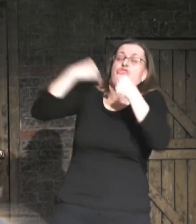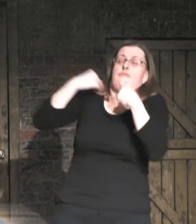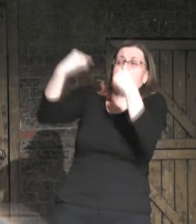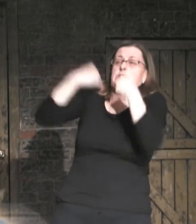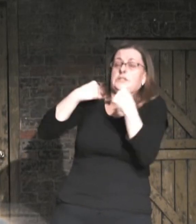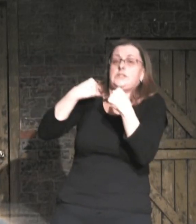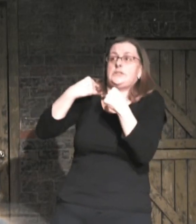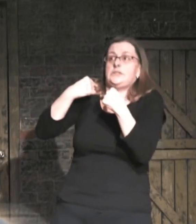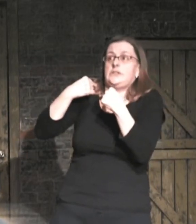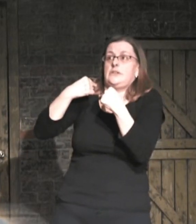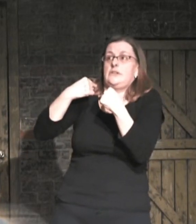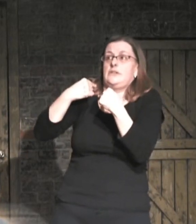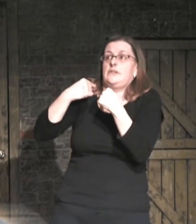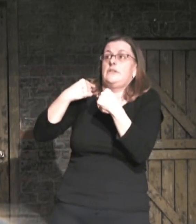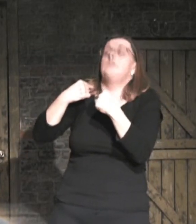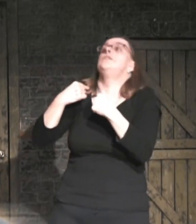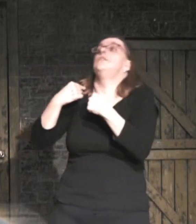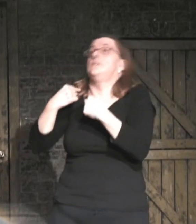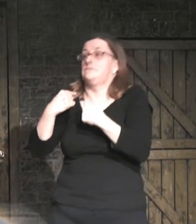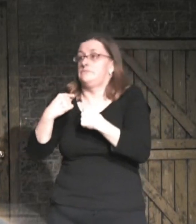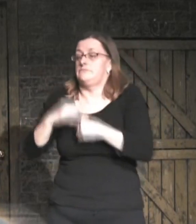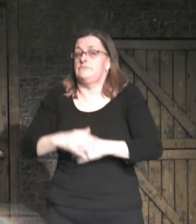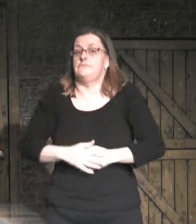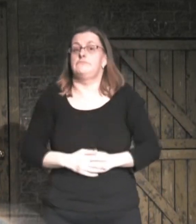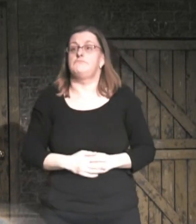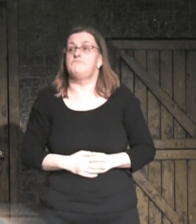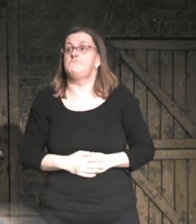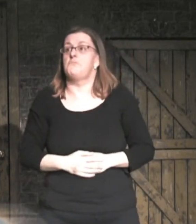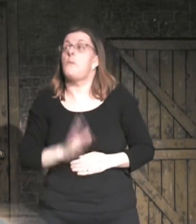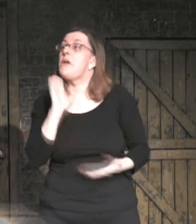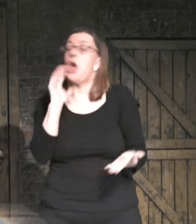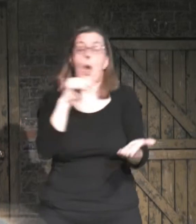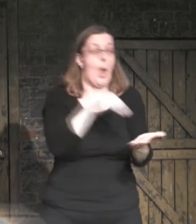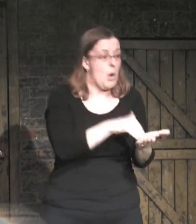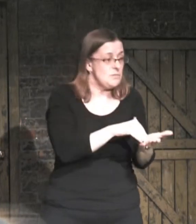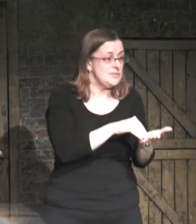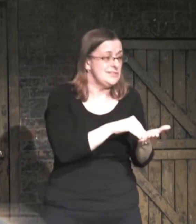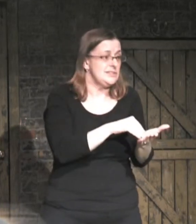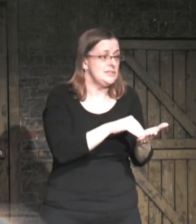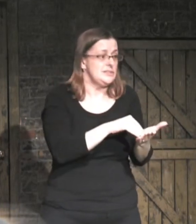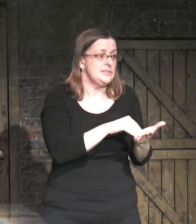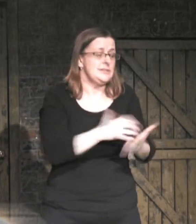he is forced to trade his green-fingered daughter